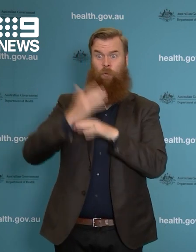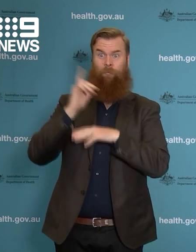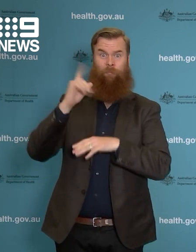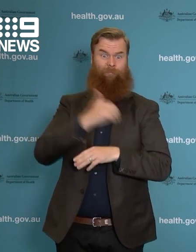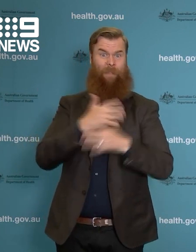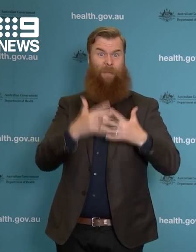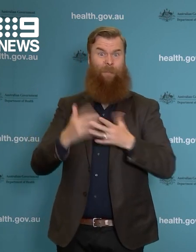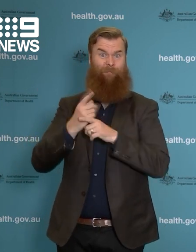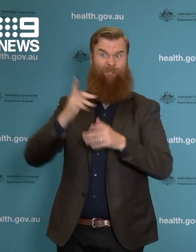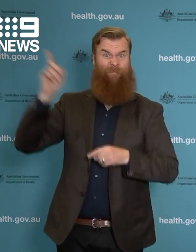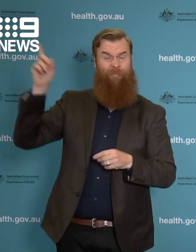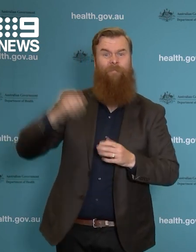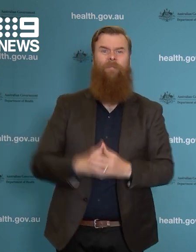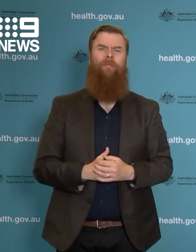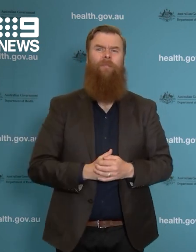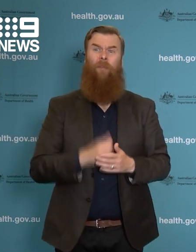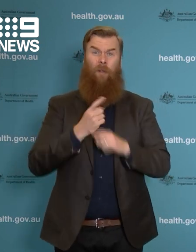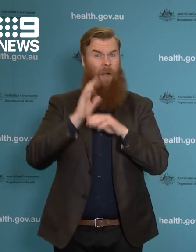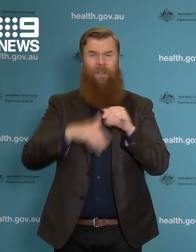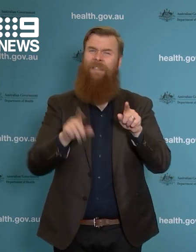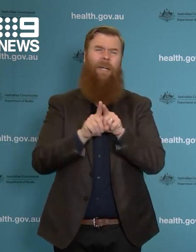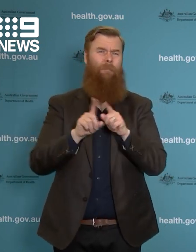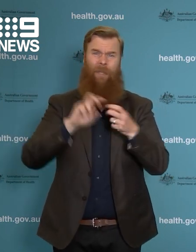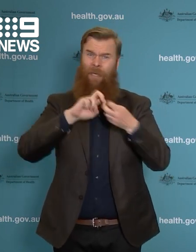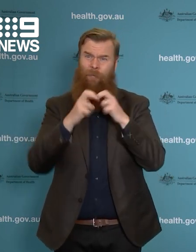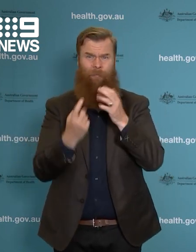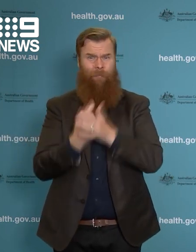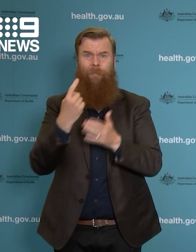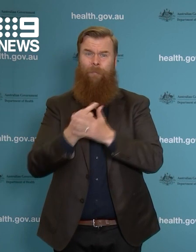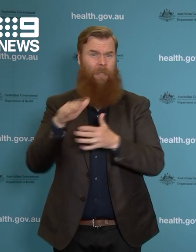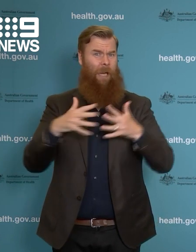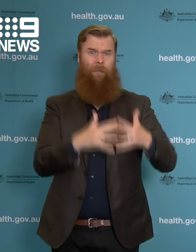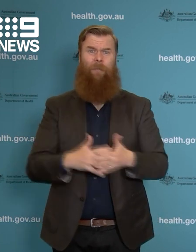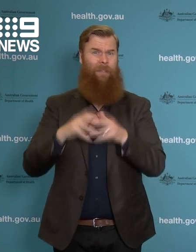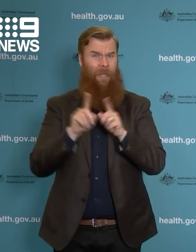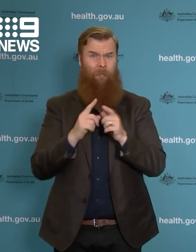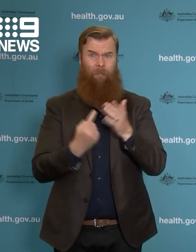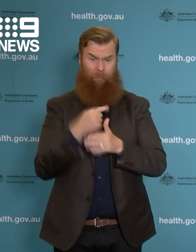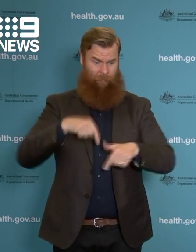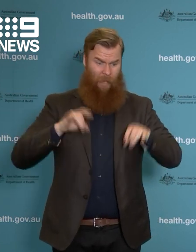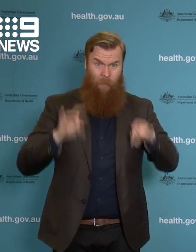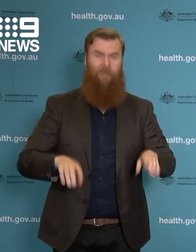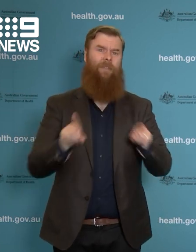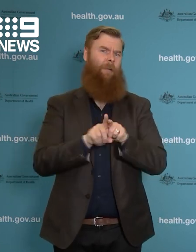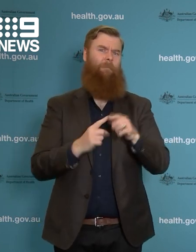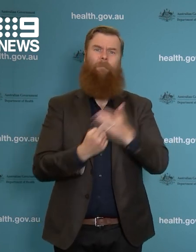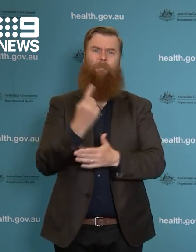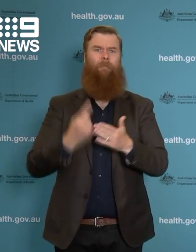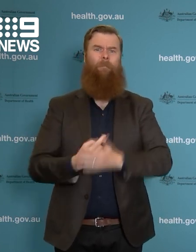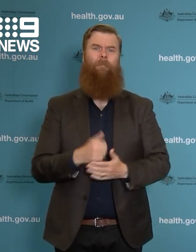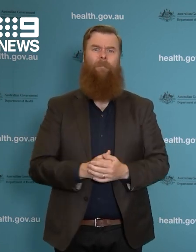very similar issues that are being faced in the United States as we are here, as we get to know this new variant.